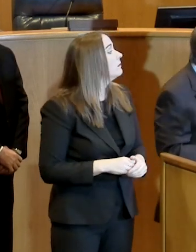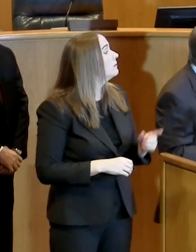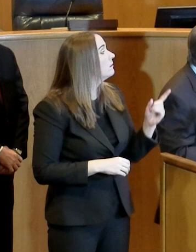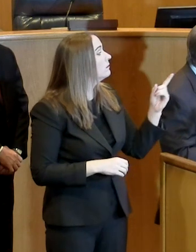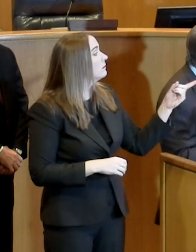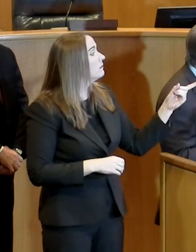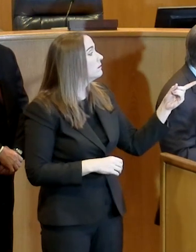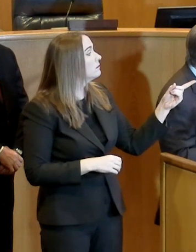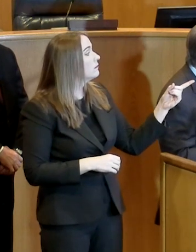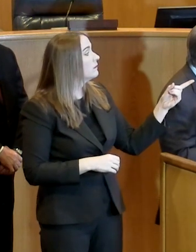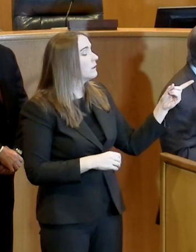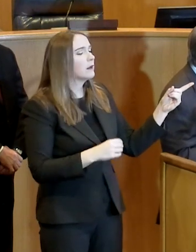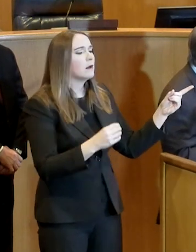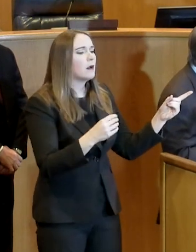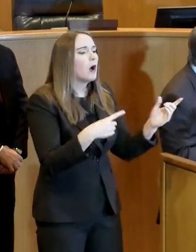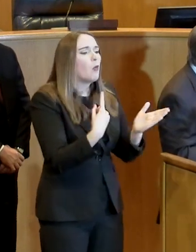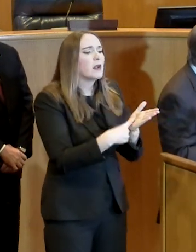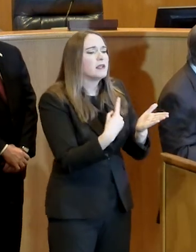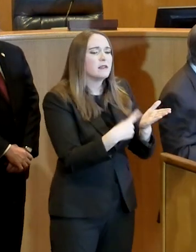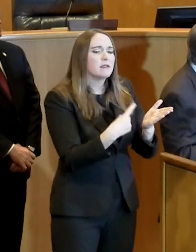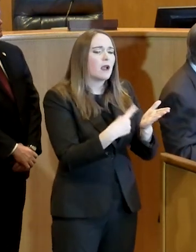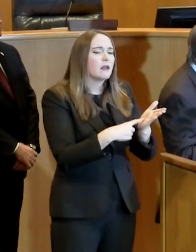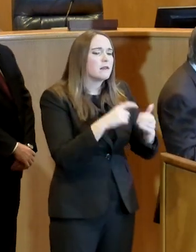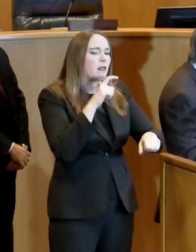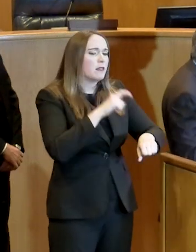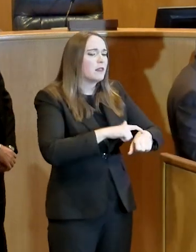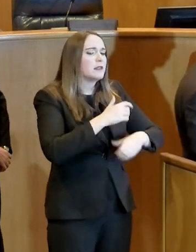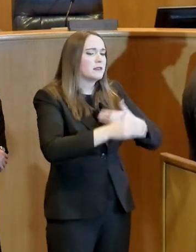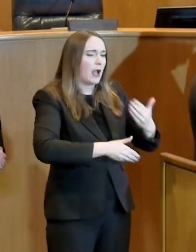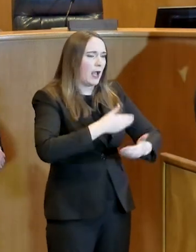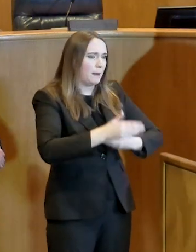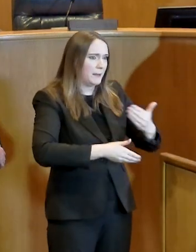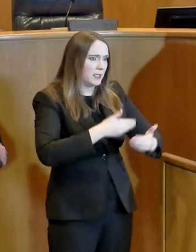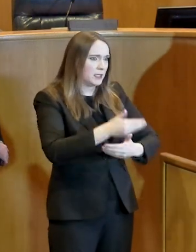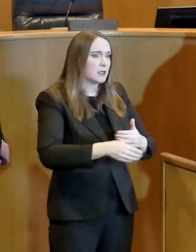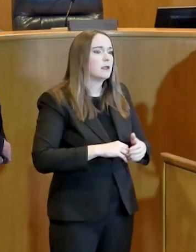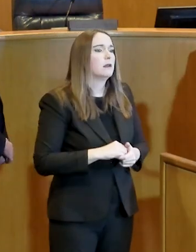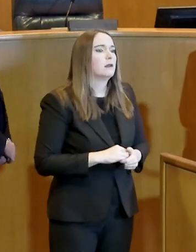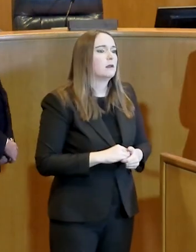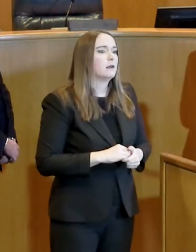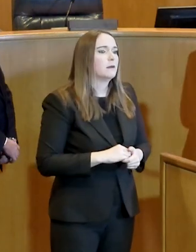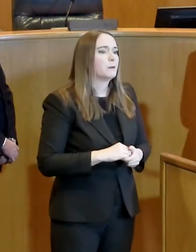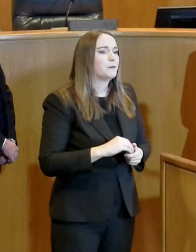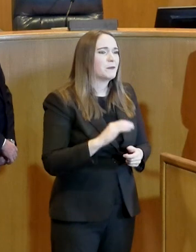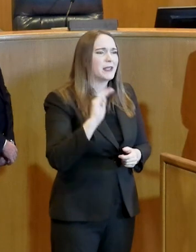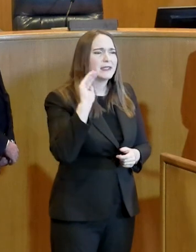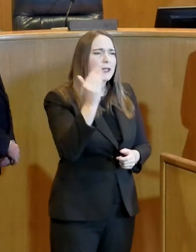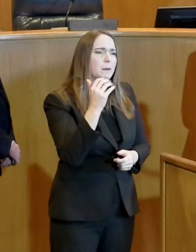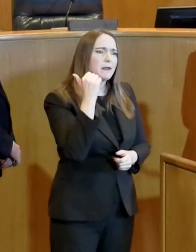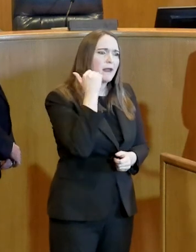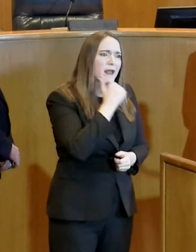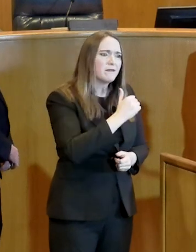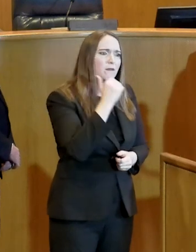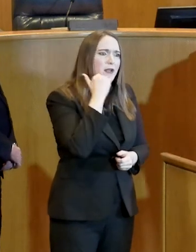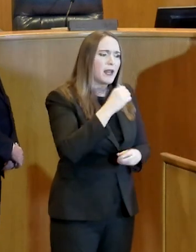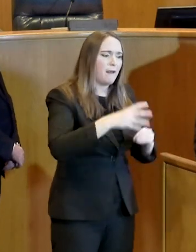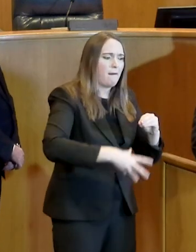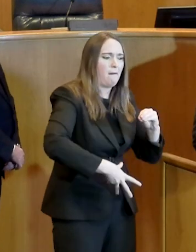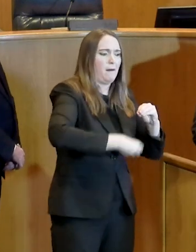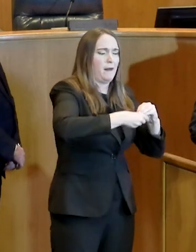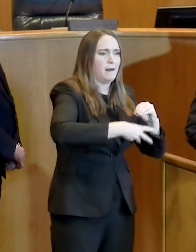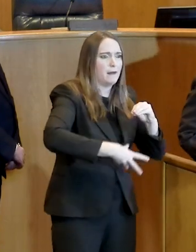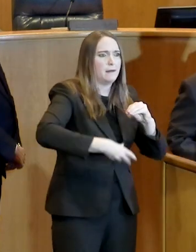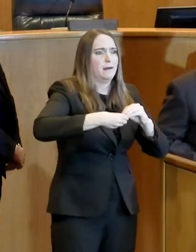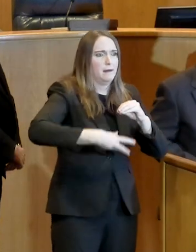hoping you could talk a little bit about the timing of this, and, you know, it seems like we've been escalating, you know, every day, something new. So,